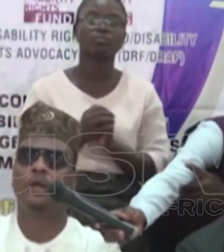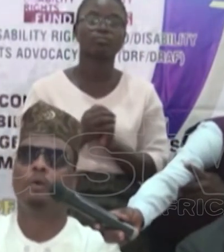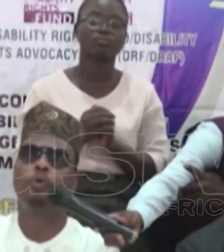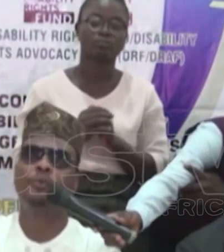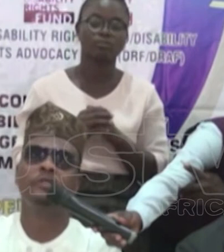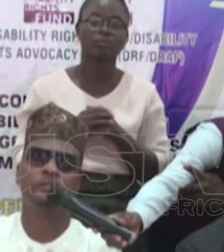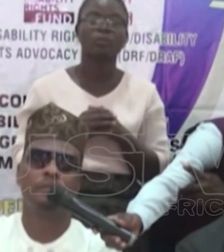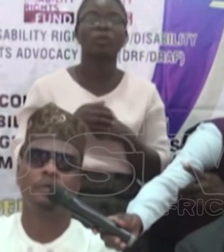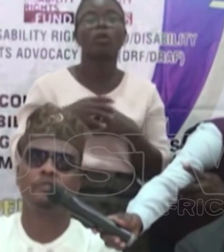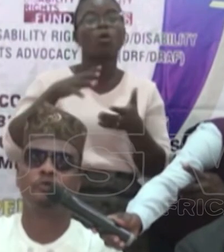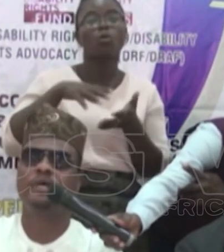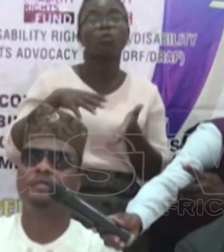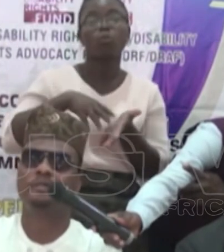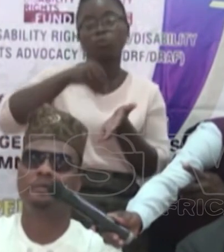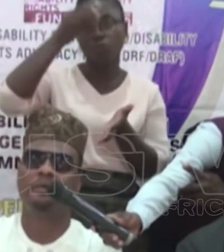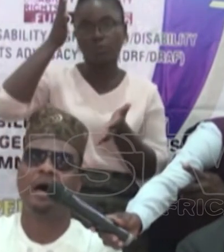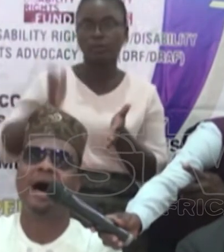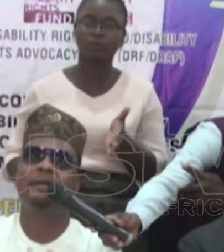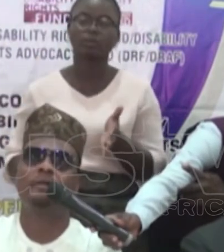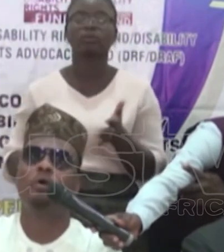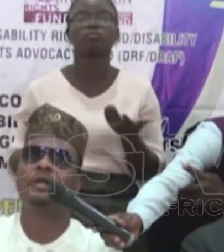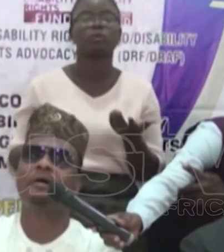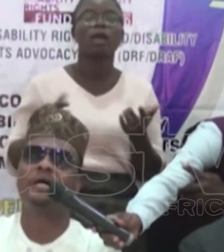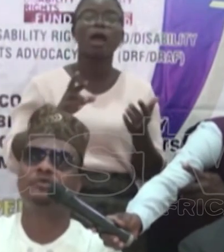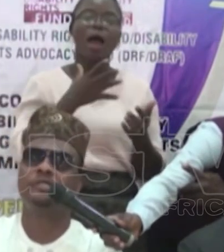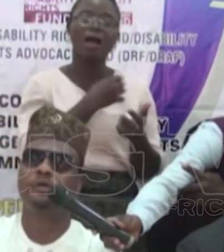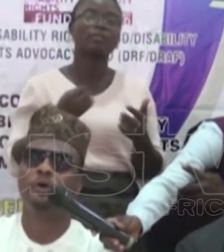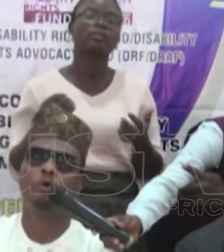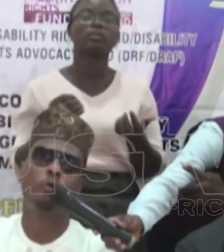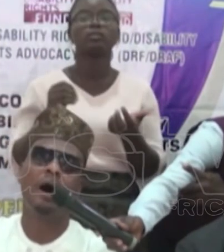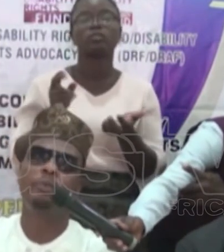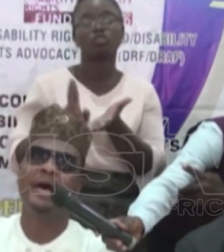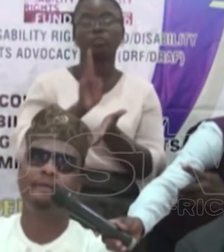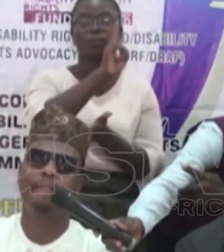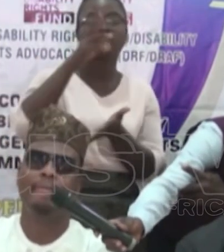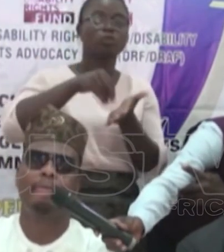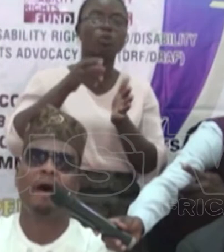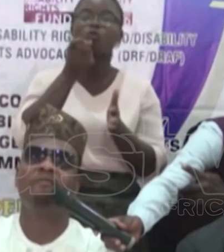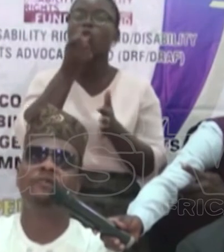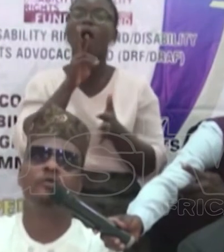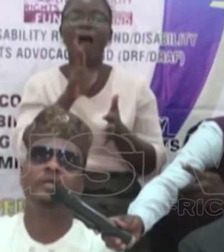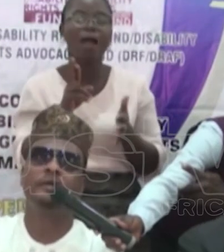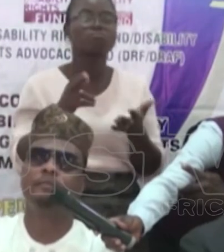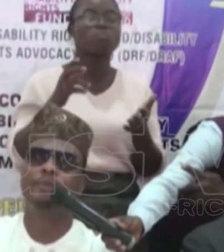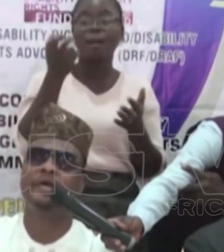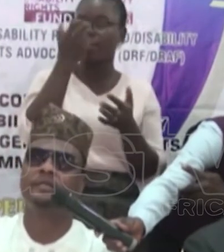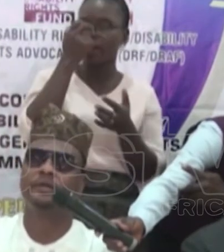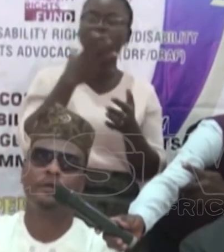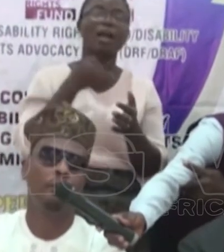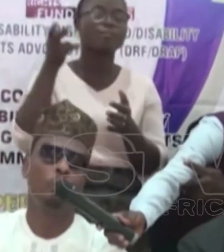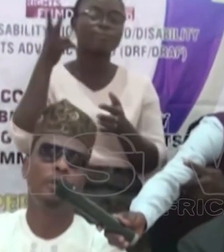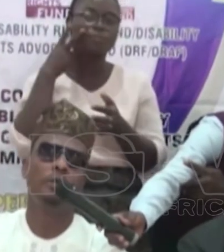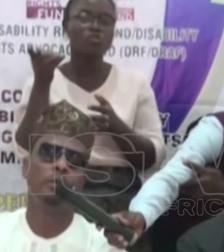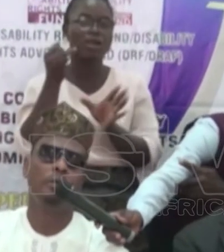Pupil's students and undergraduates who are blind and visually impaired